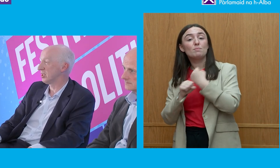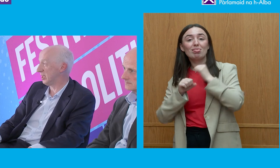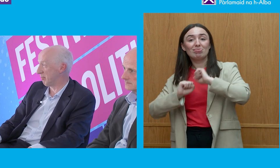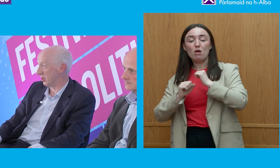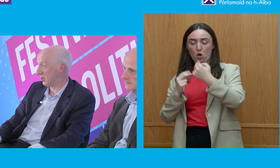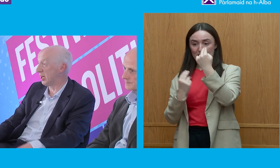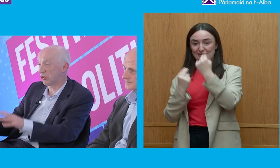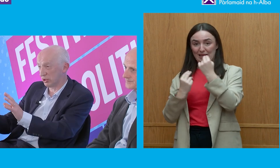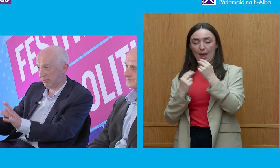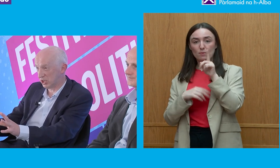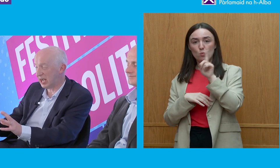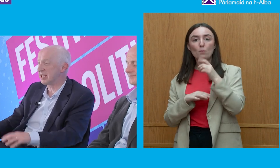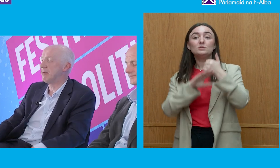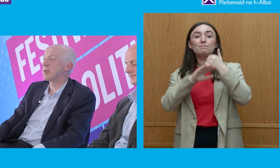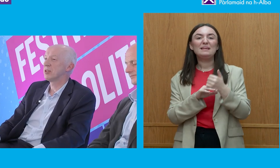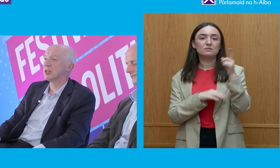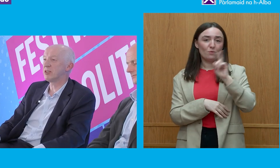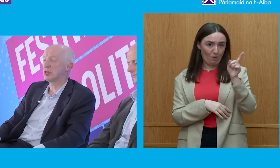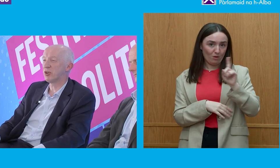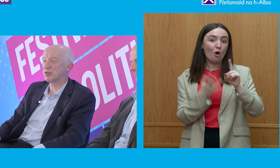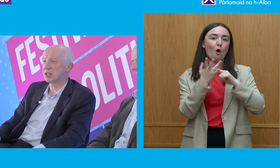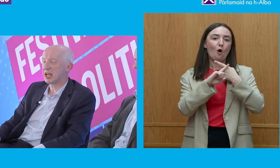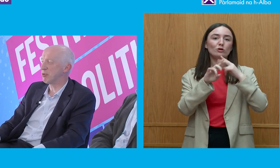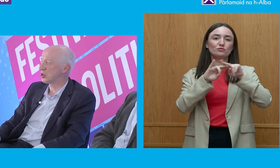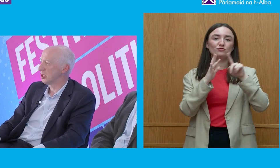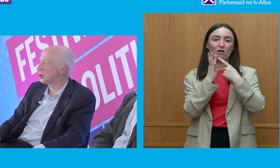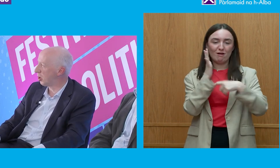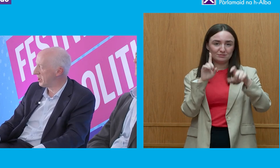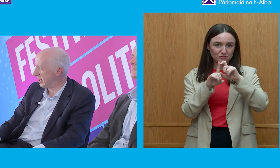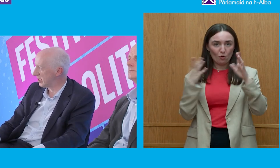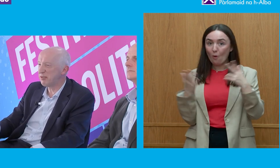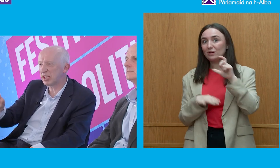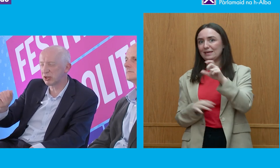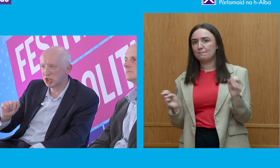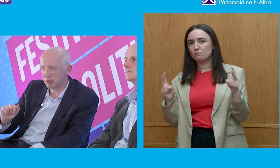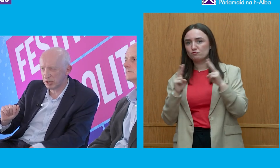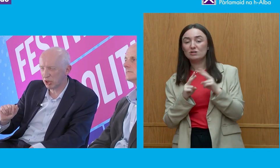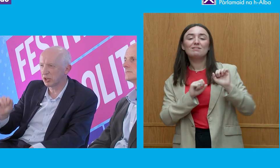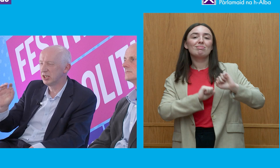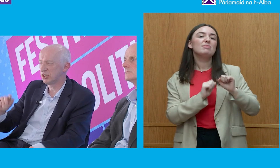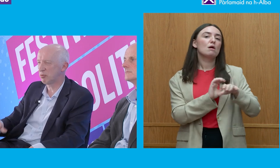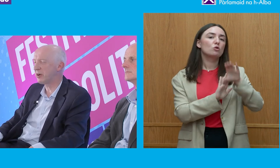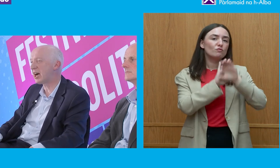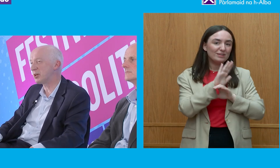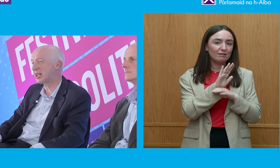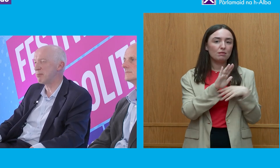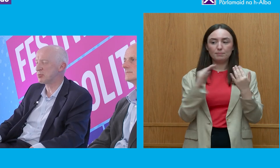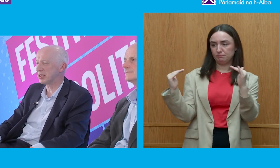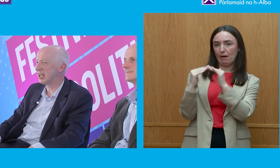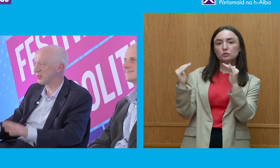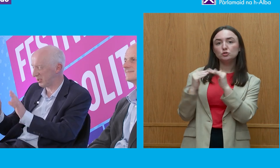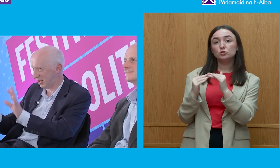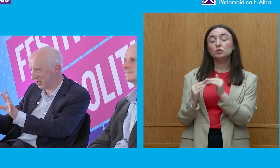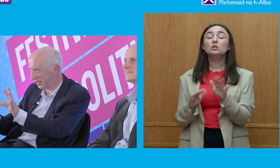Cambridge syllabus. And, of course, even today, graduates of Oxford and Cambridge dominate. And if you think I've got a chip on my shoulder, don't worry, I went to